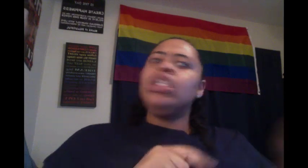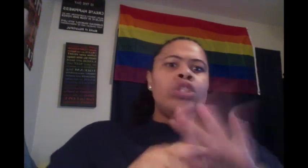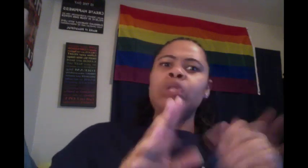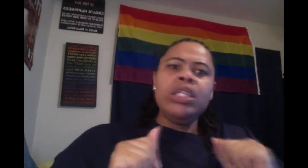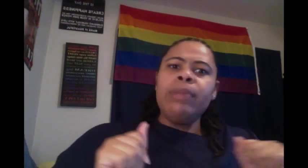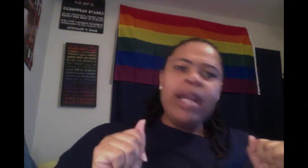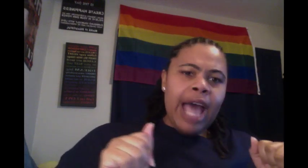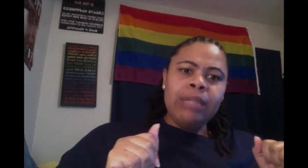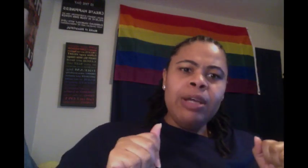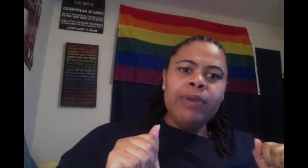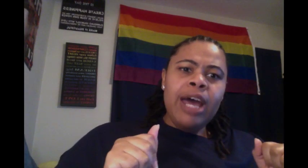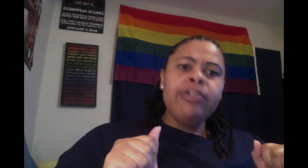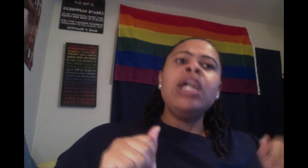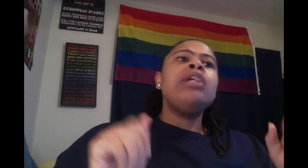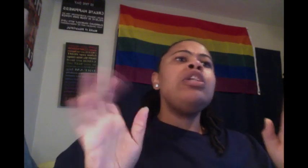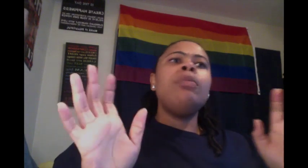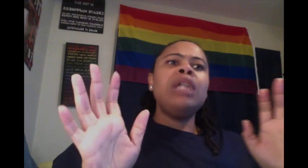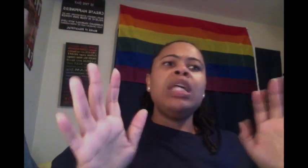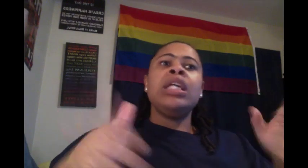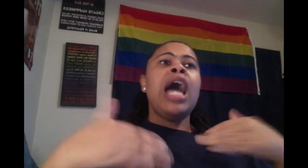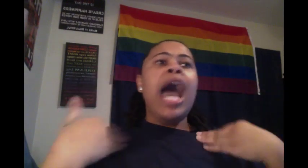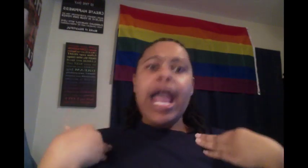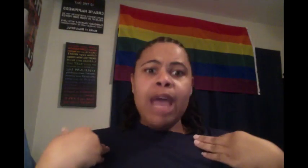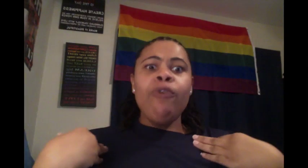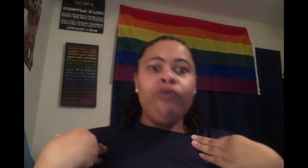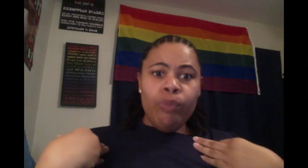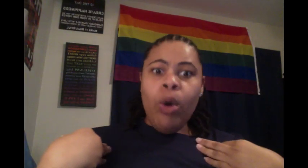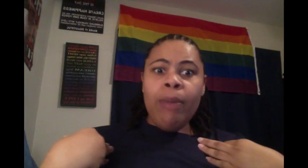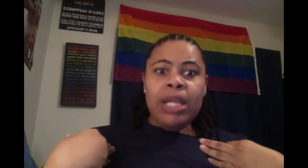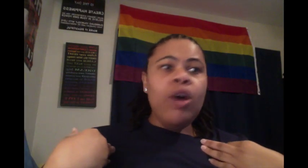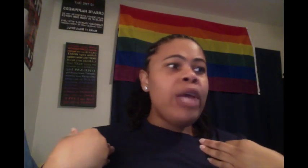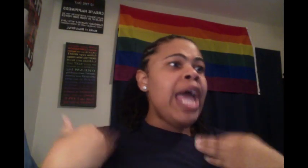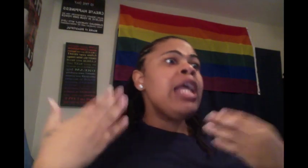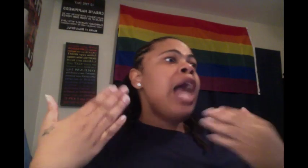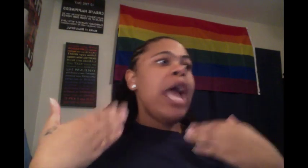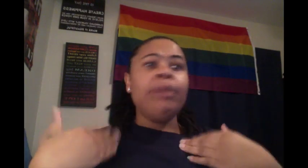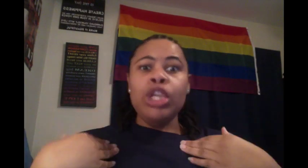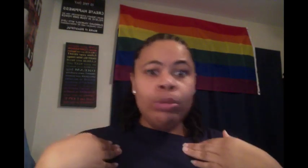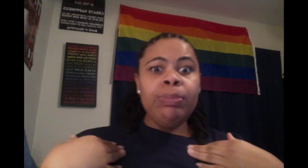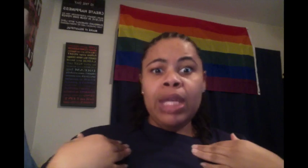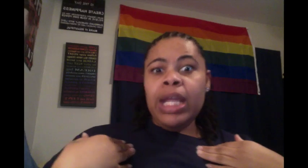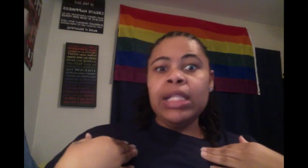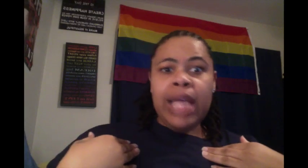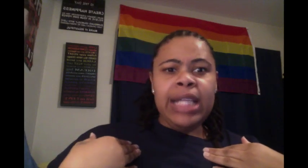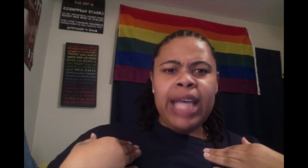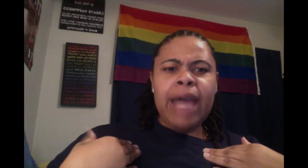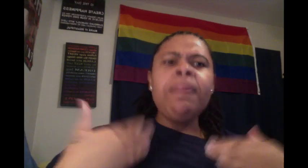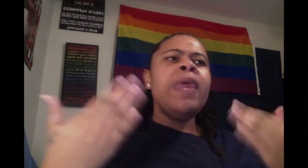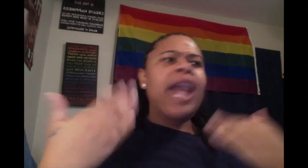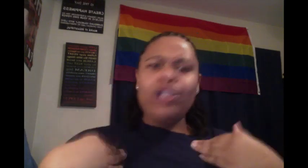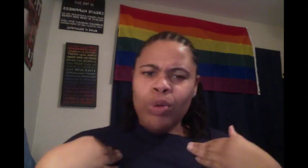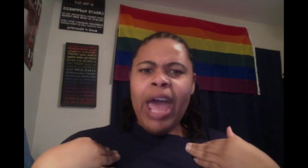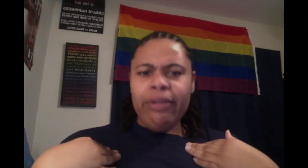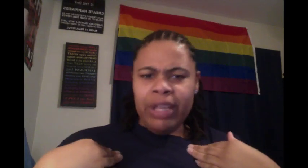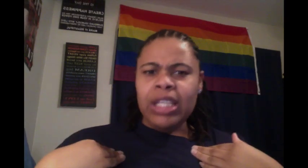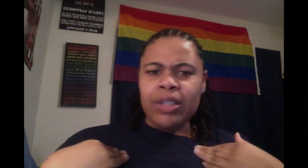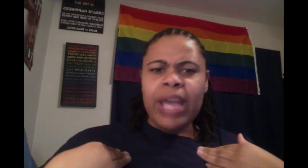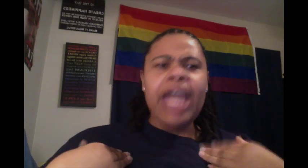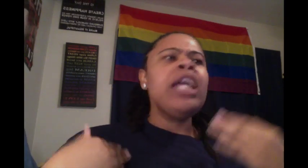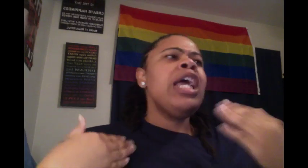did you send somebody after me or whatever? You know, because I am a woman. Okay. I am a human being at the same time and I do have feelings. Okay. And